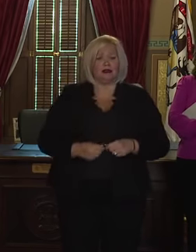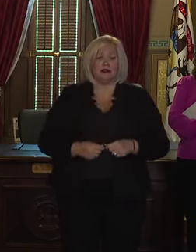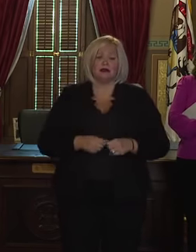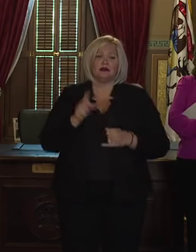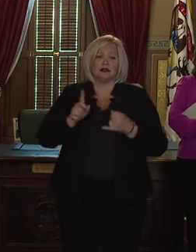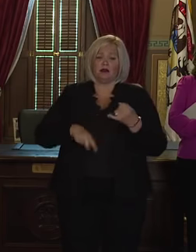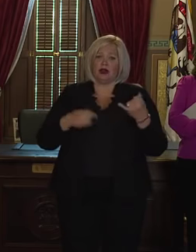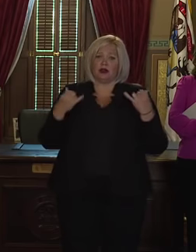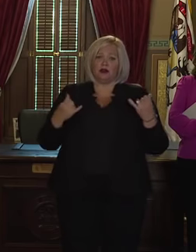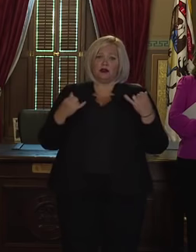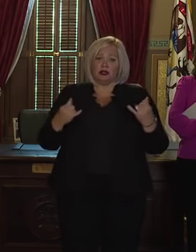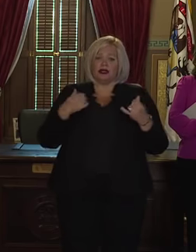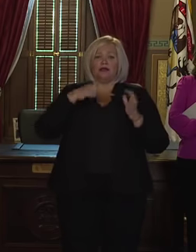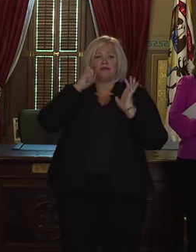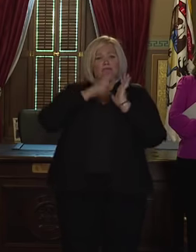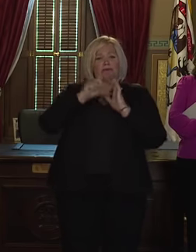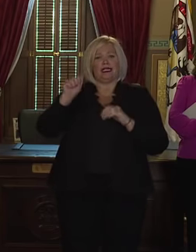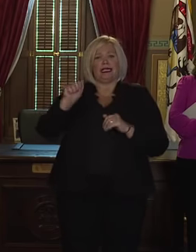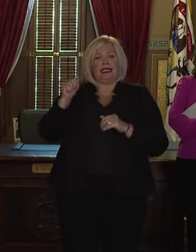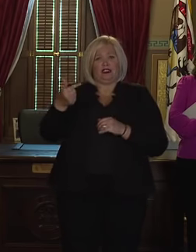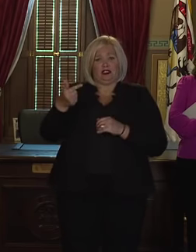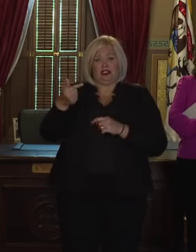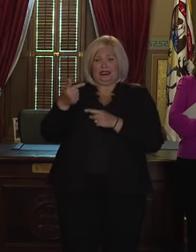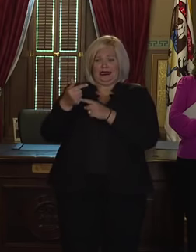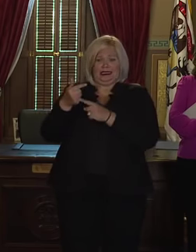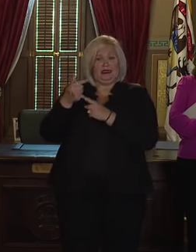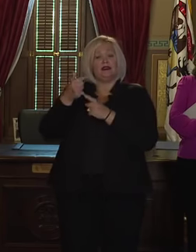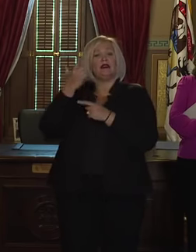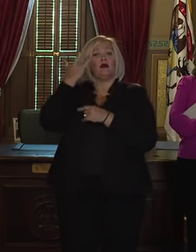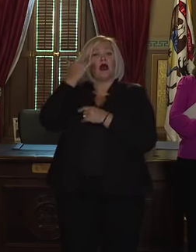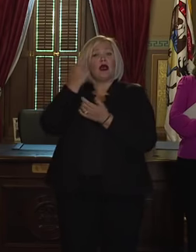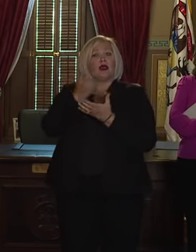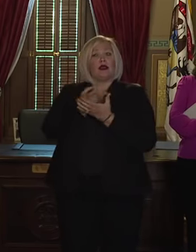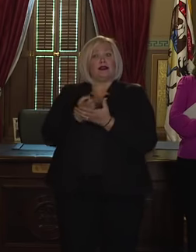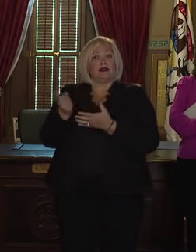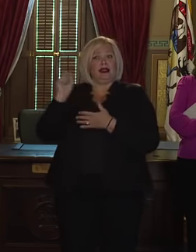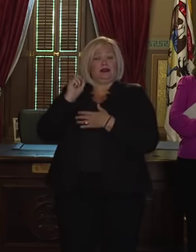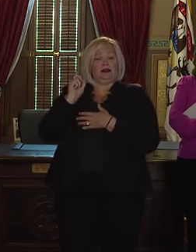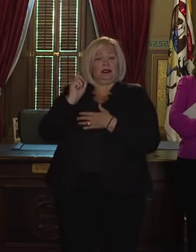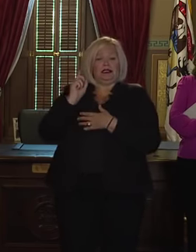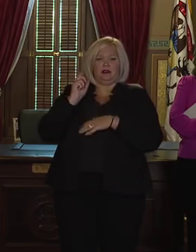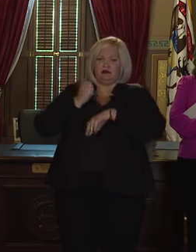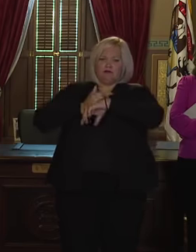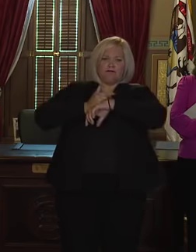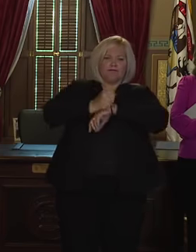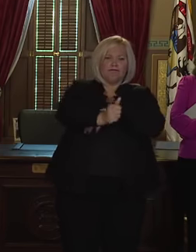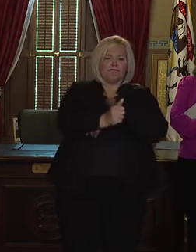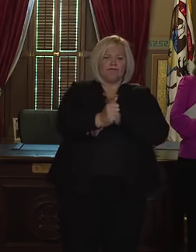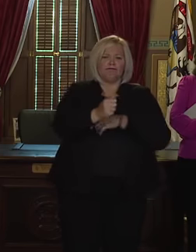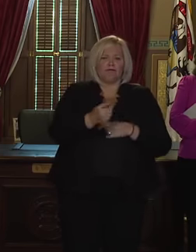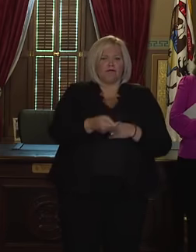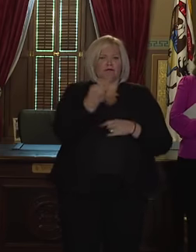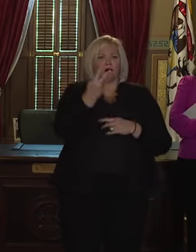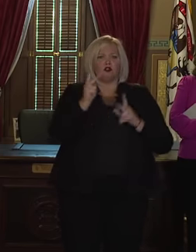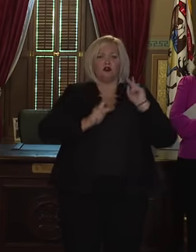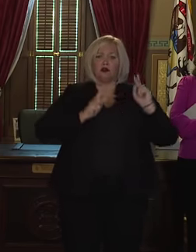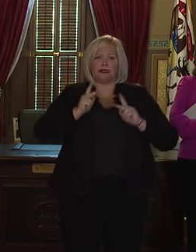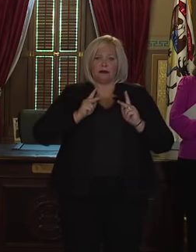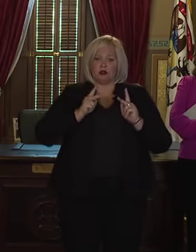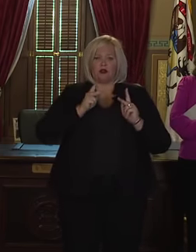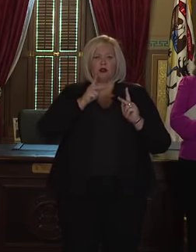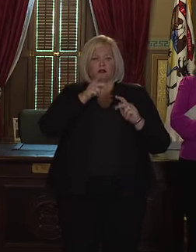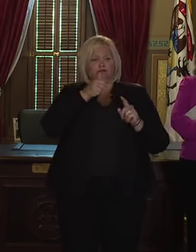I'd like to recognize the Attorney General who last week is filed charges against individuals who had